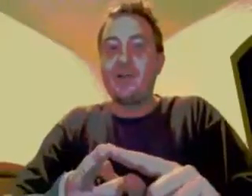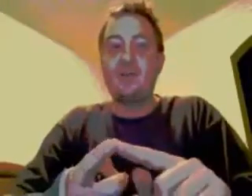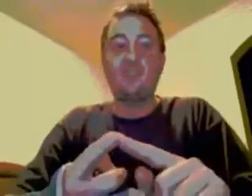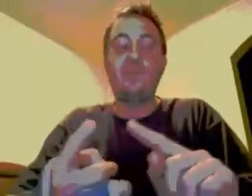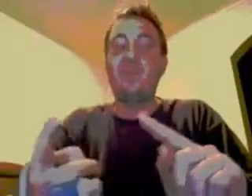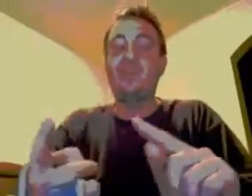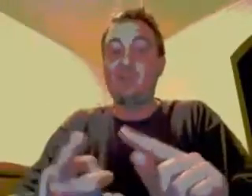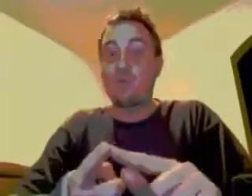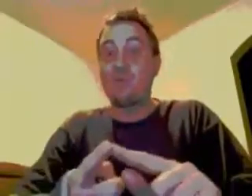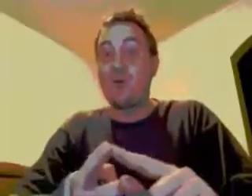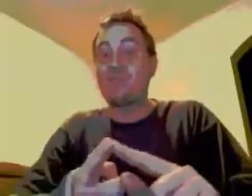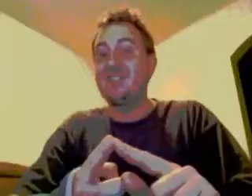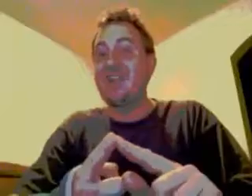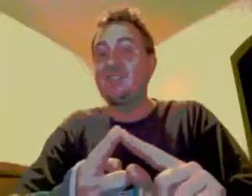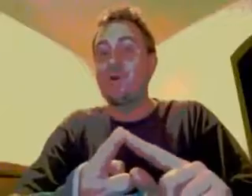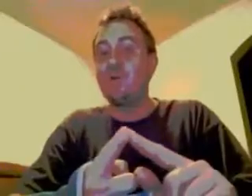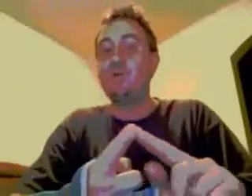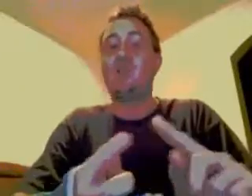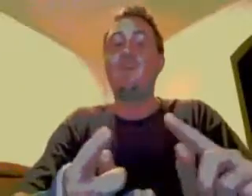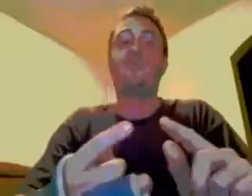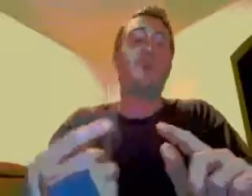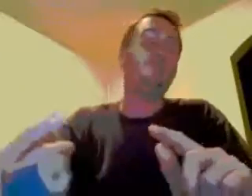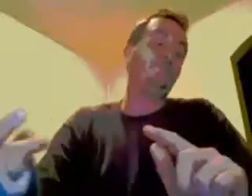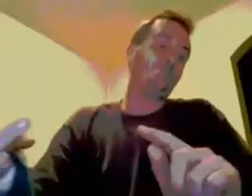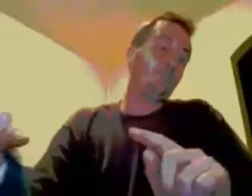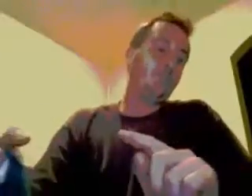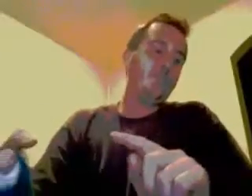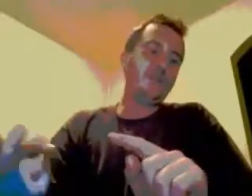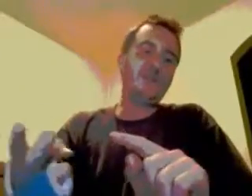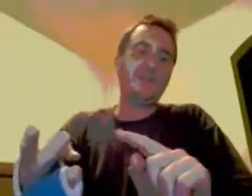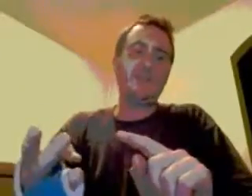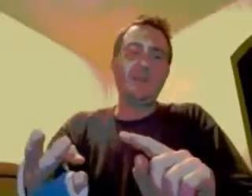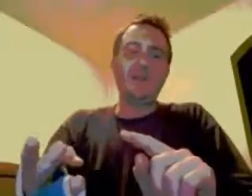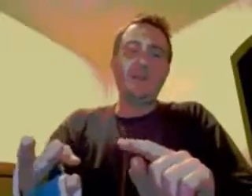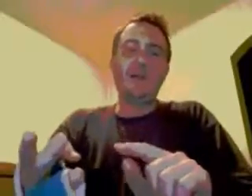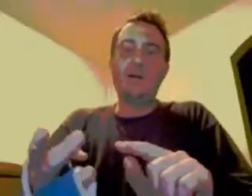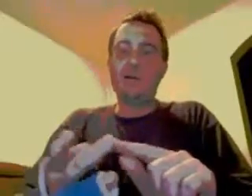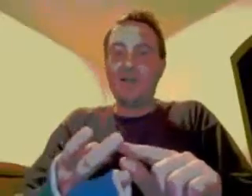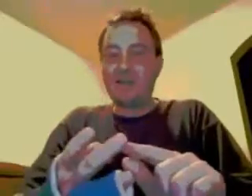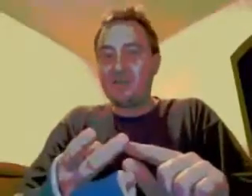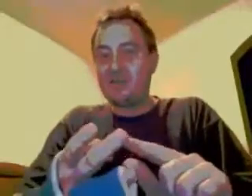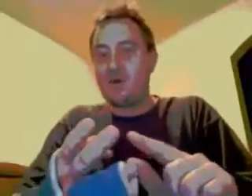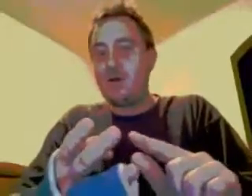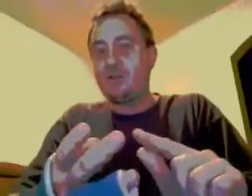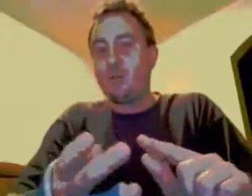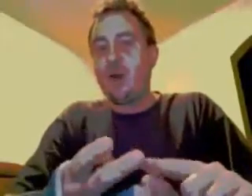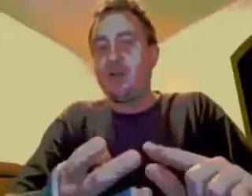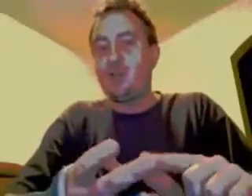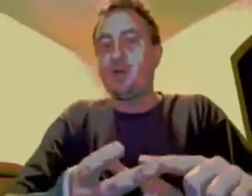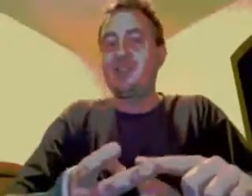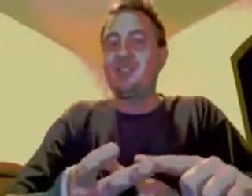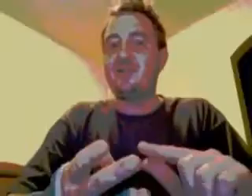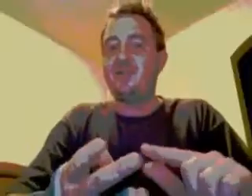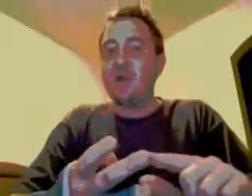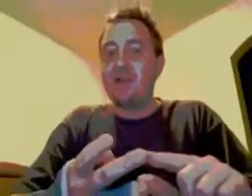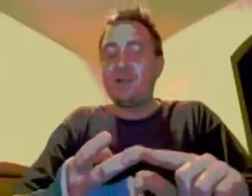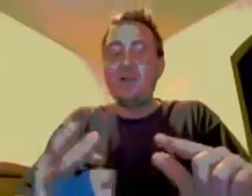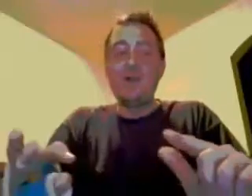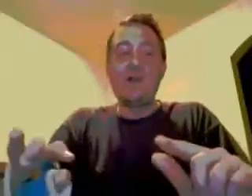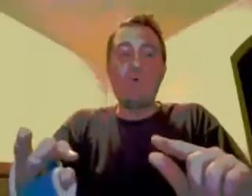industry because that's where most of the tax revenue is coming from. The elections, I want the ranked choice voting. I